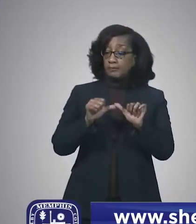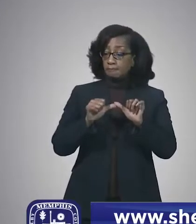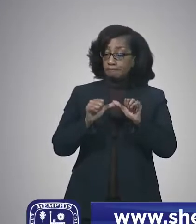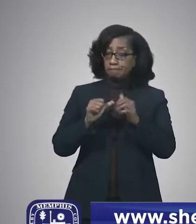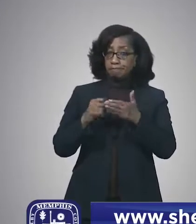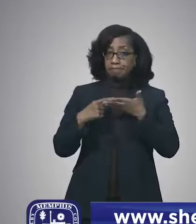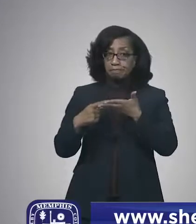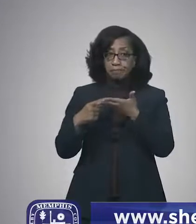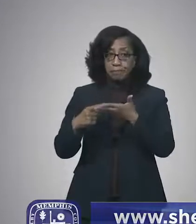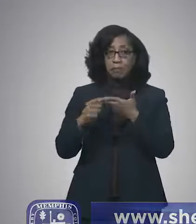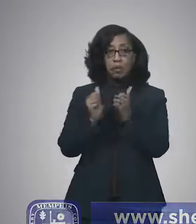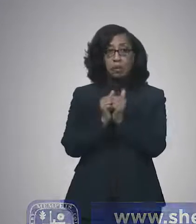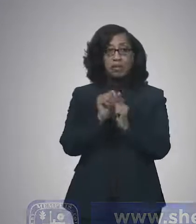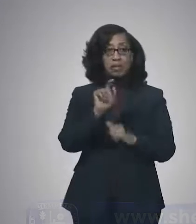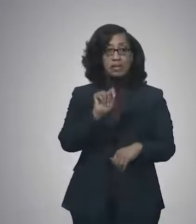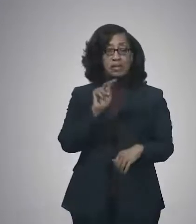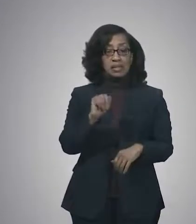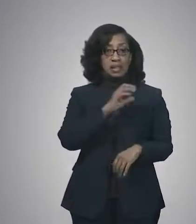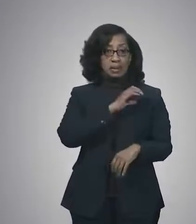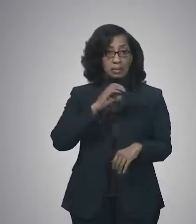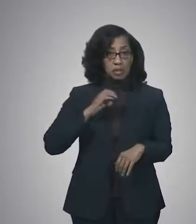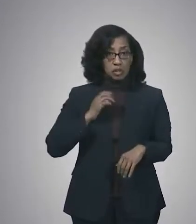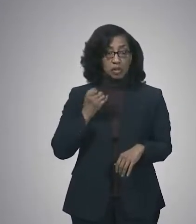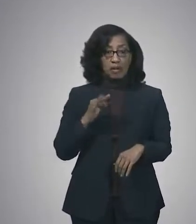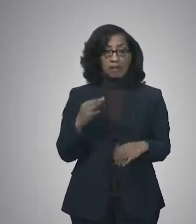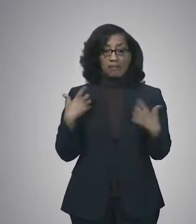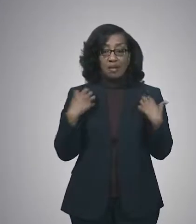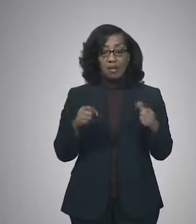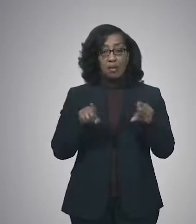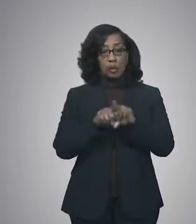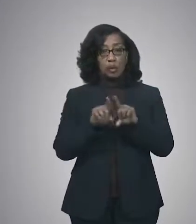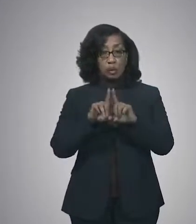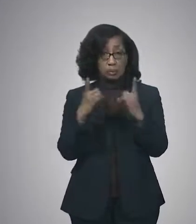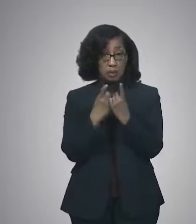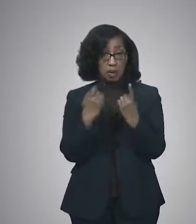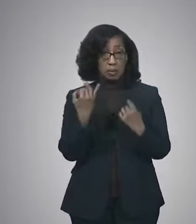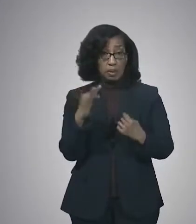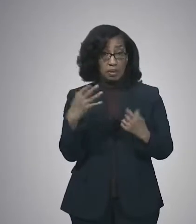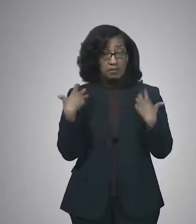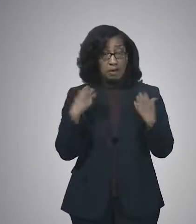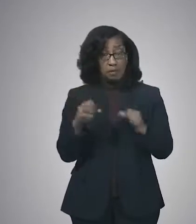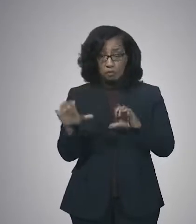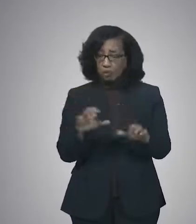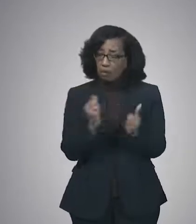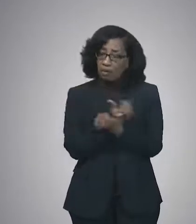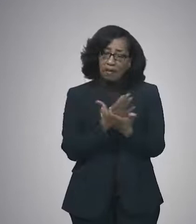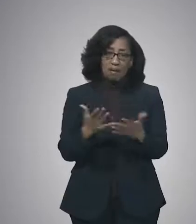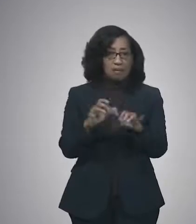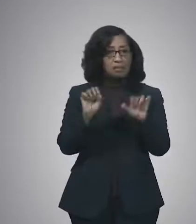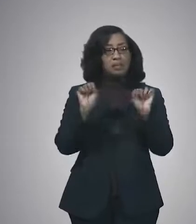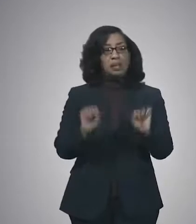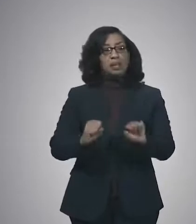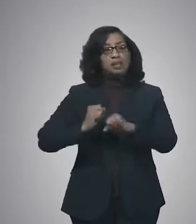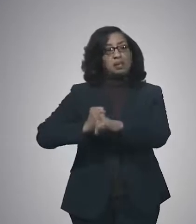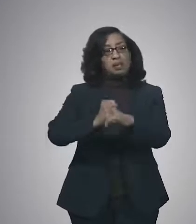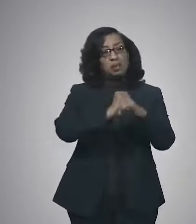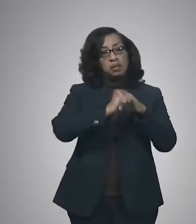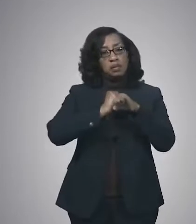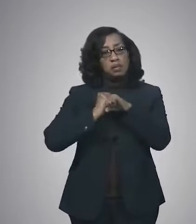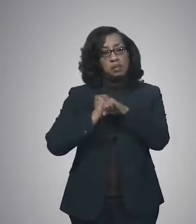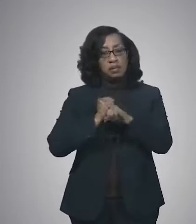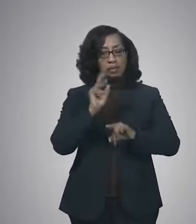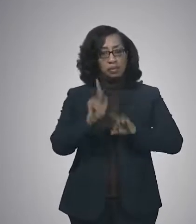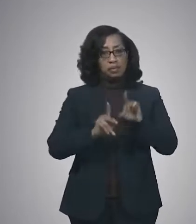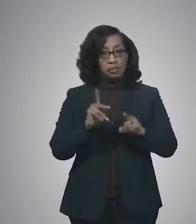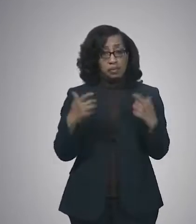the Tennessee Commissioner of Health and the Department of Health to make sure that we're doing everything possible to protect the health